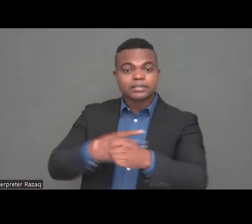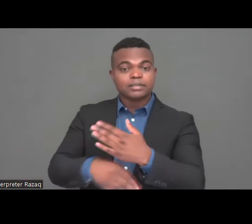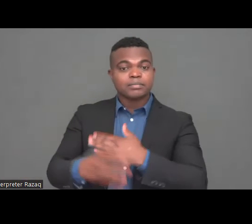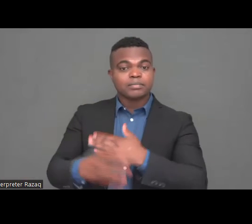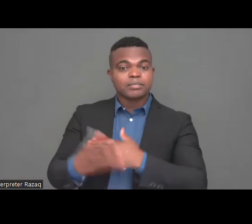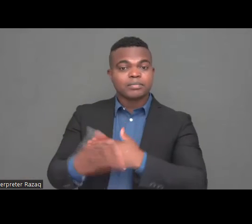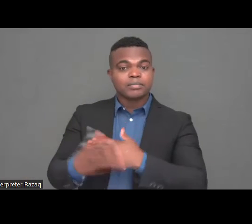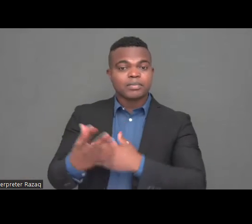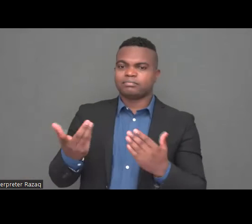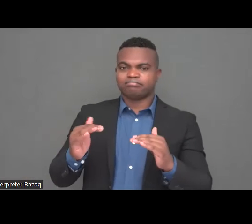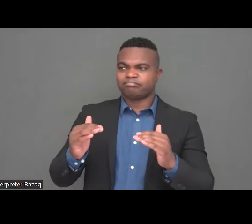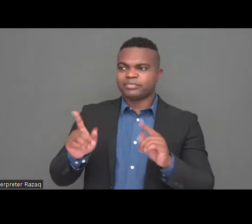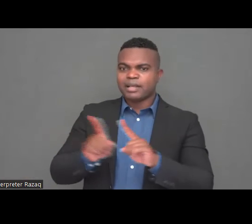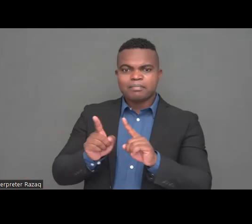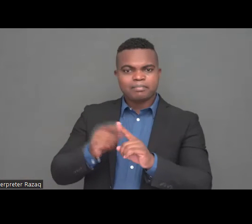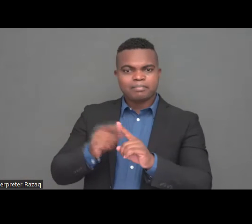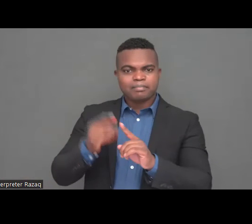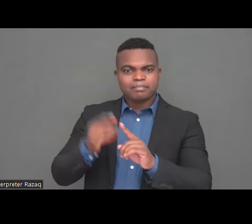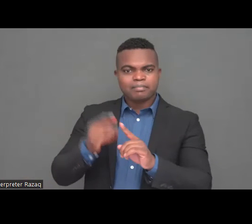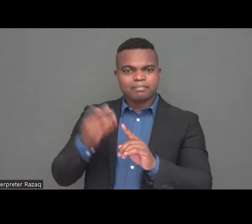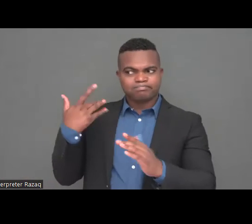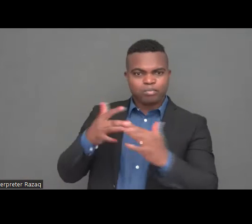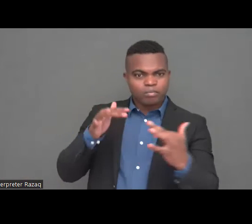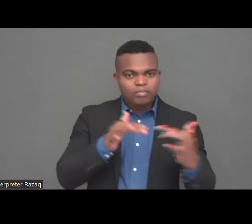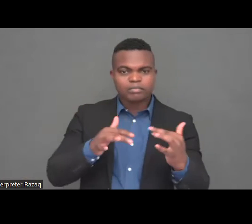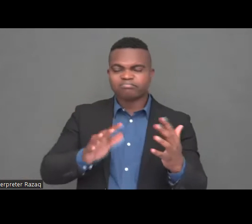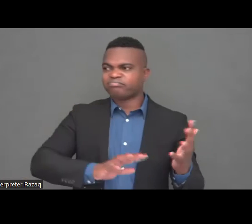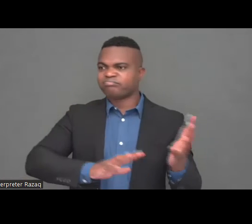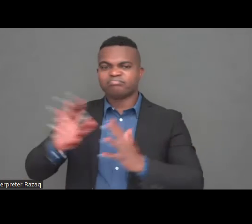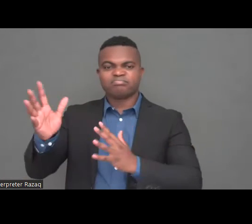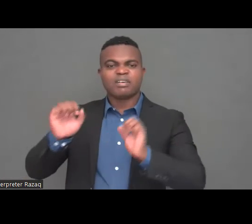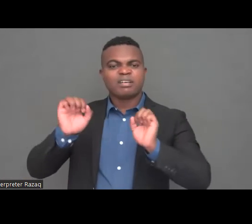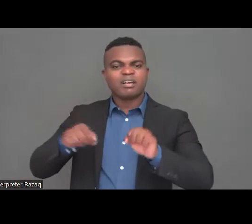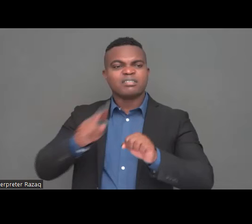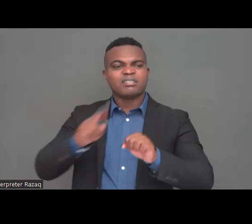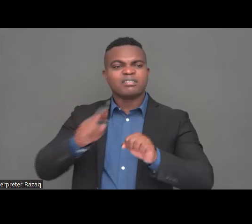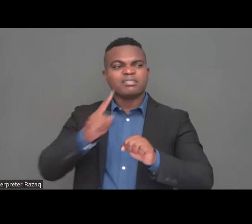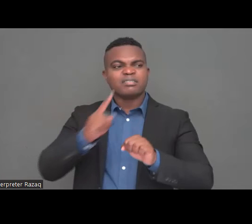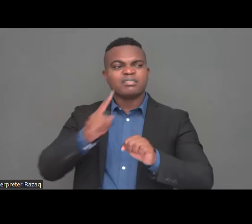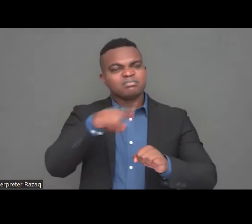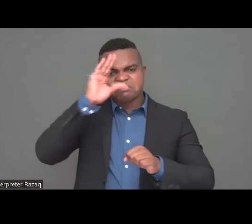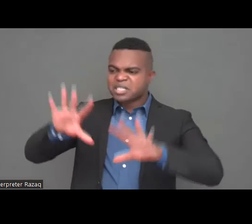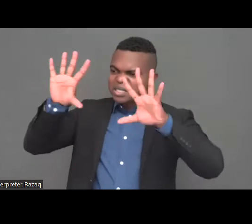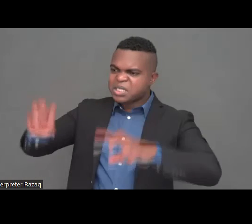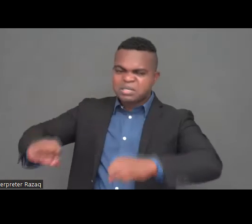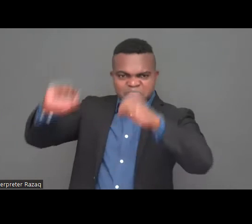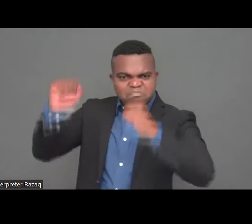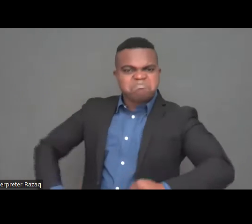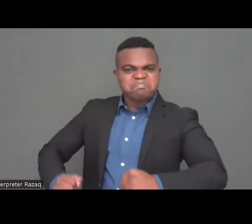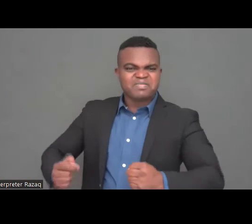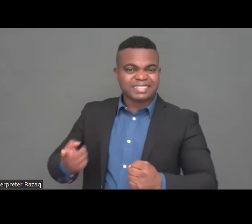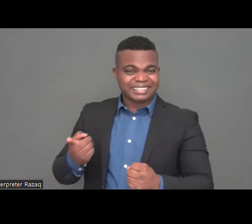and gender-based violence, in particular women with intellectual